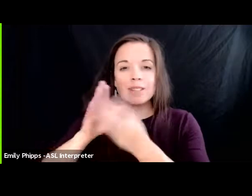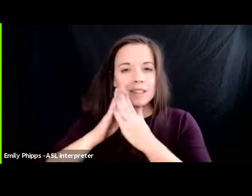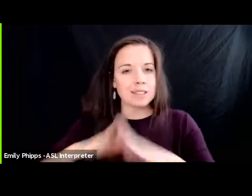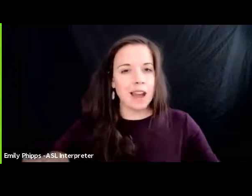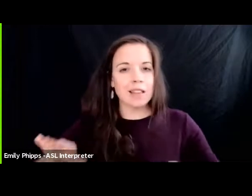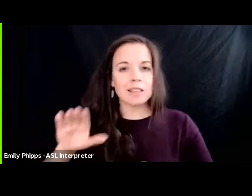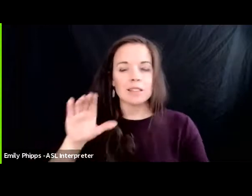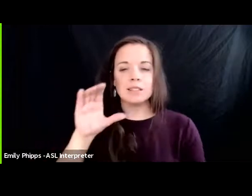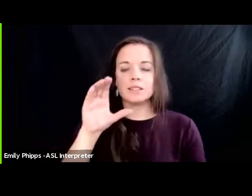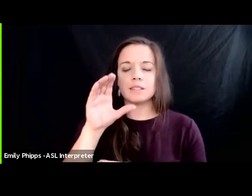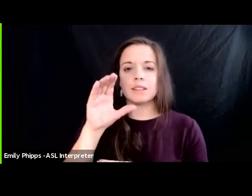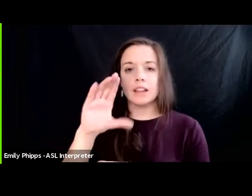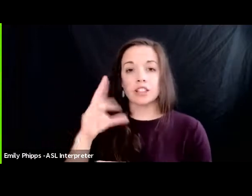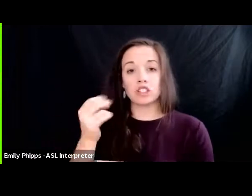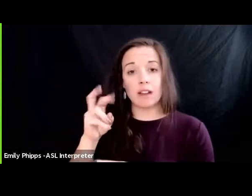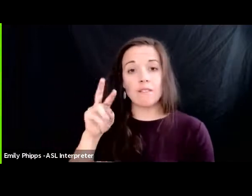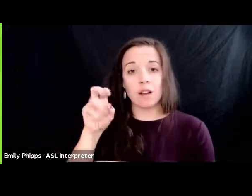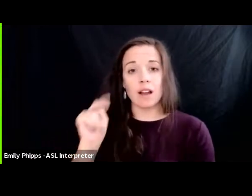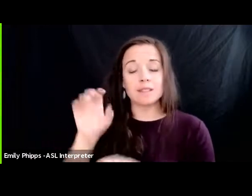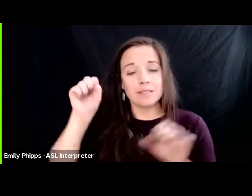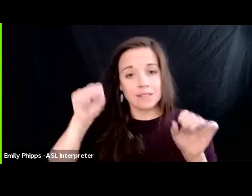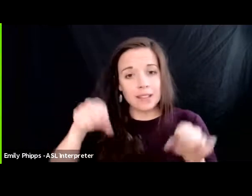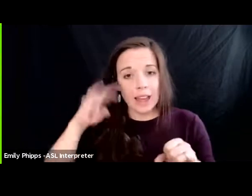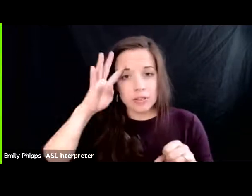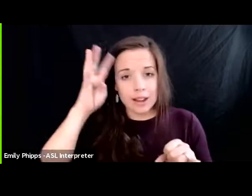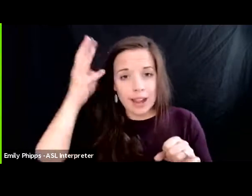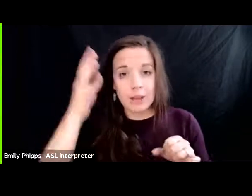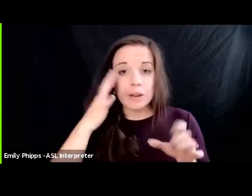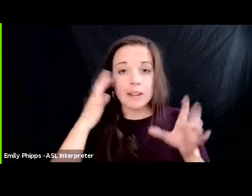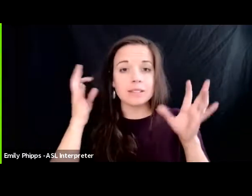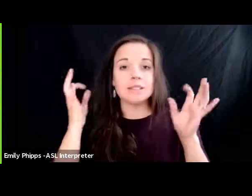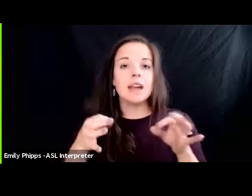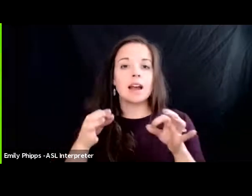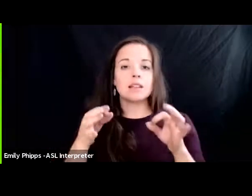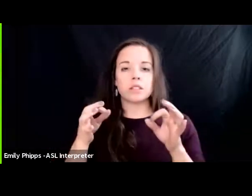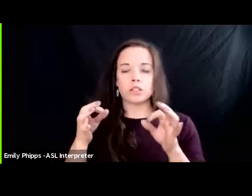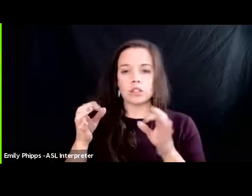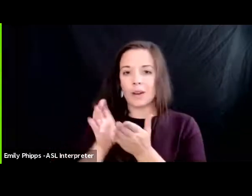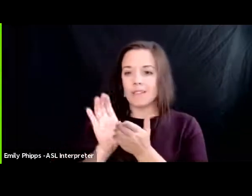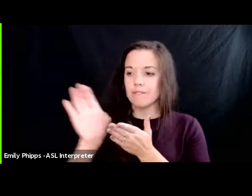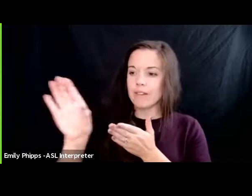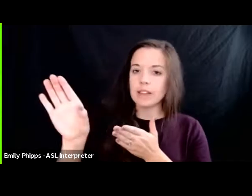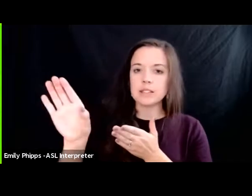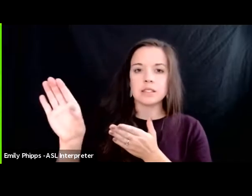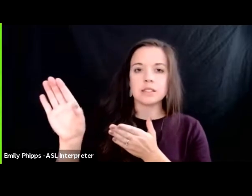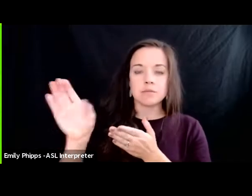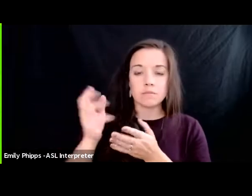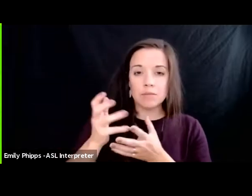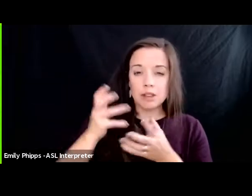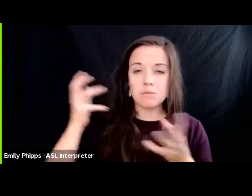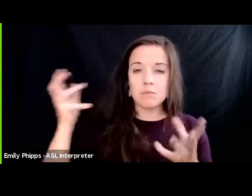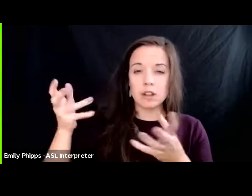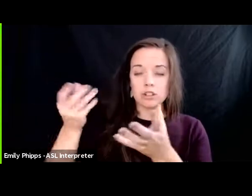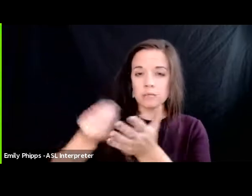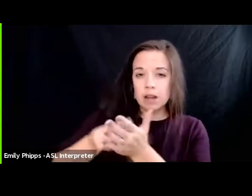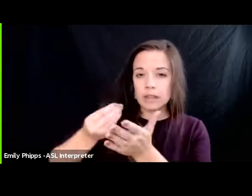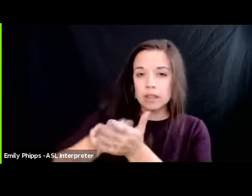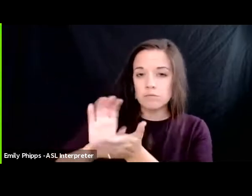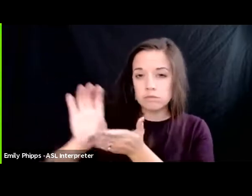oil company like chevron can create when it decides to invest the maximum amount of resources to do so